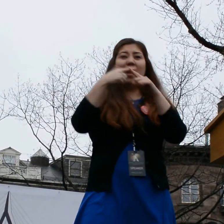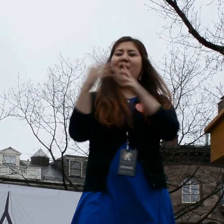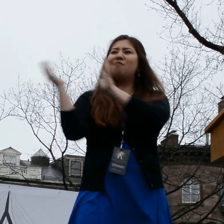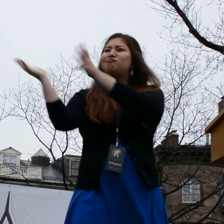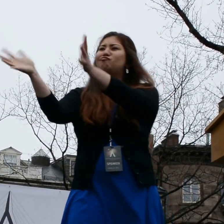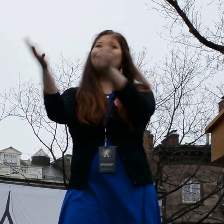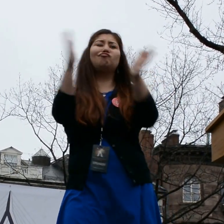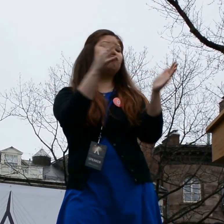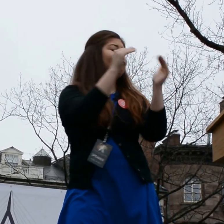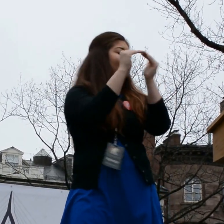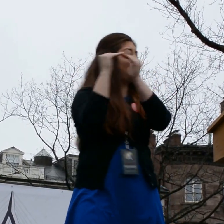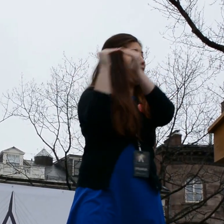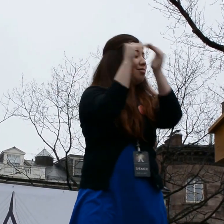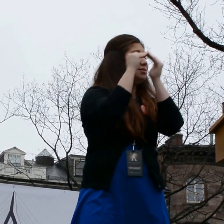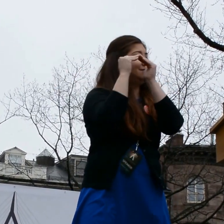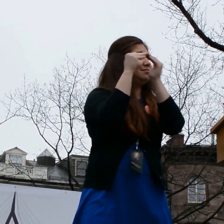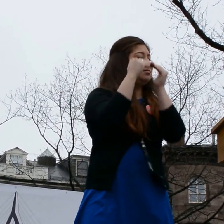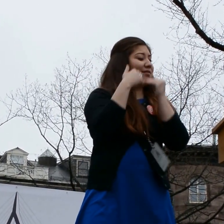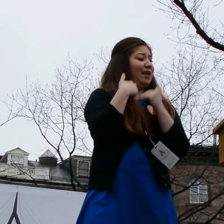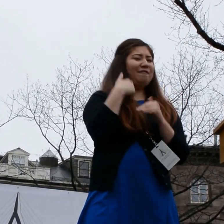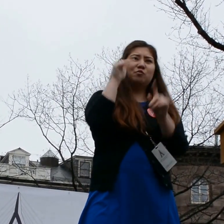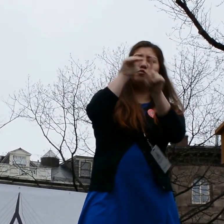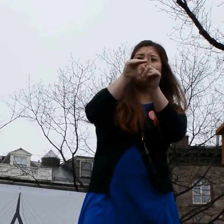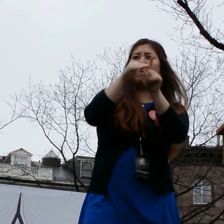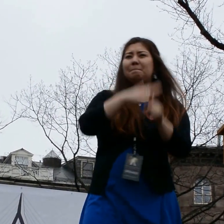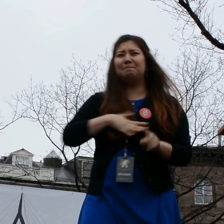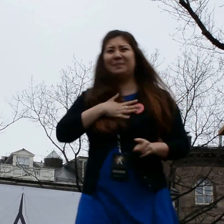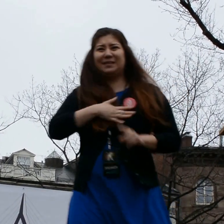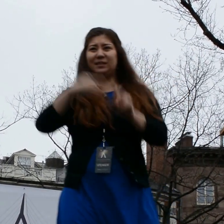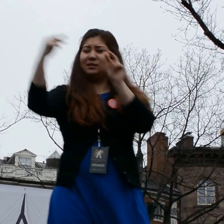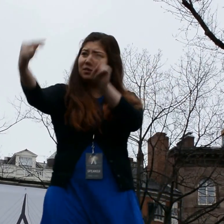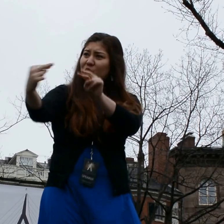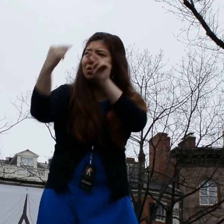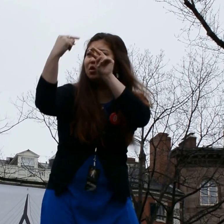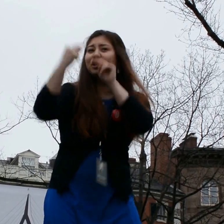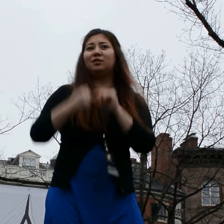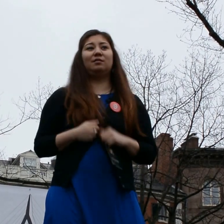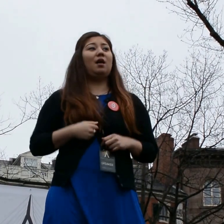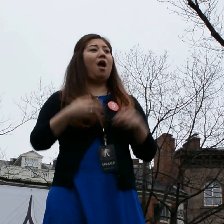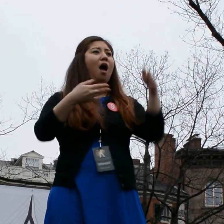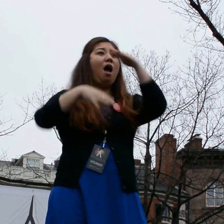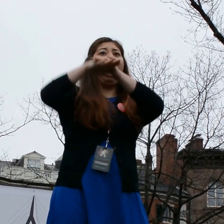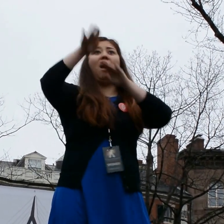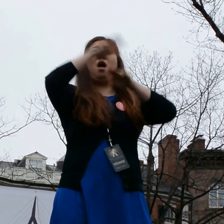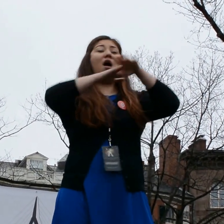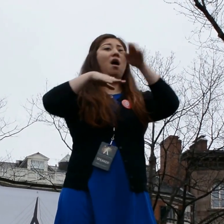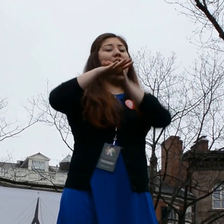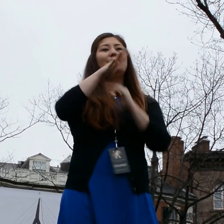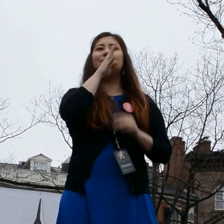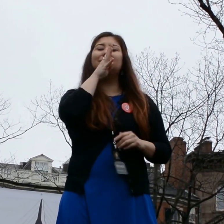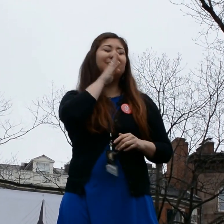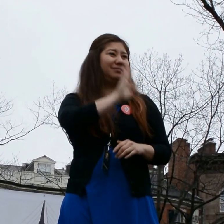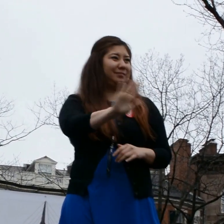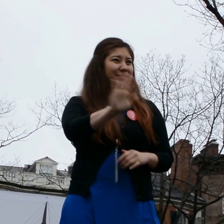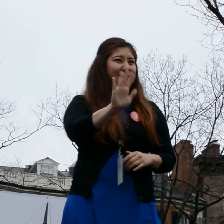When I talk with colleagues, I have to remind them to look at me when they speak, talk one at a time,